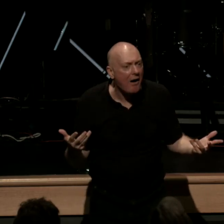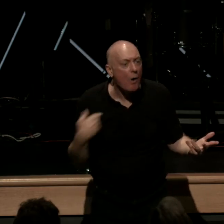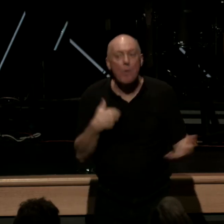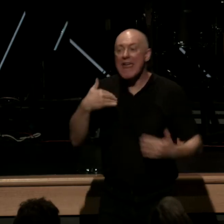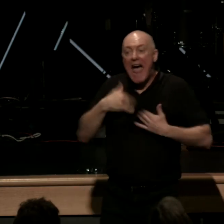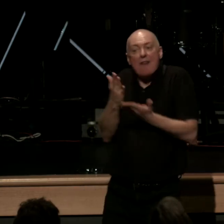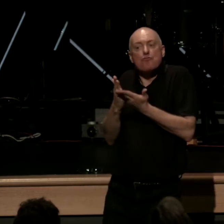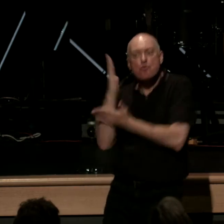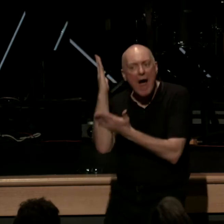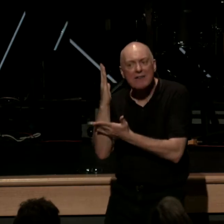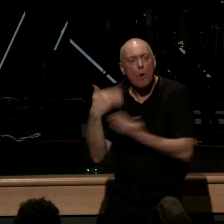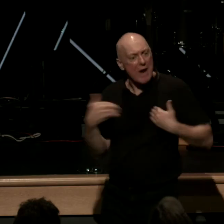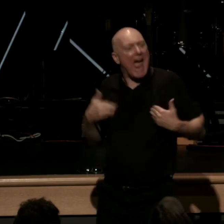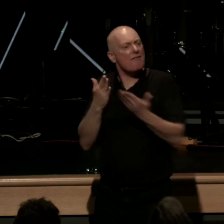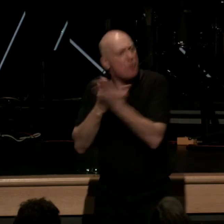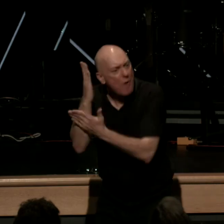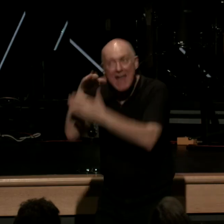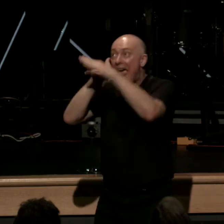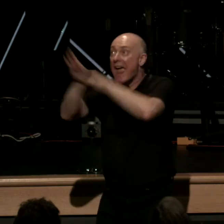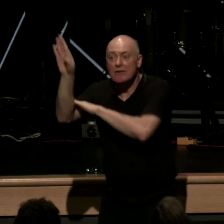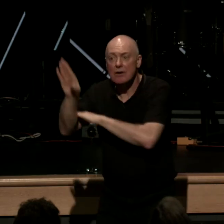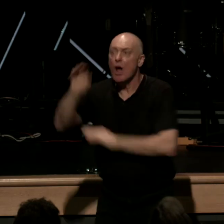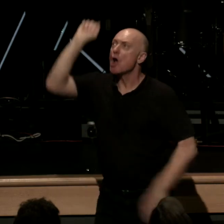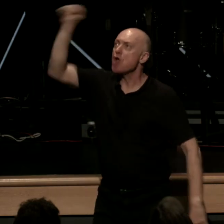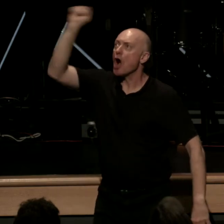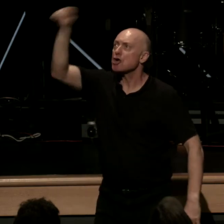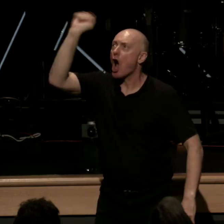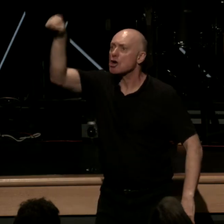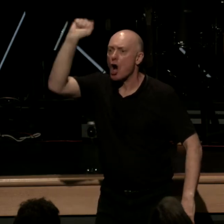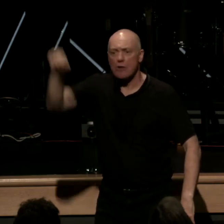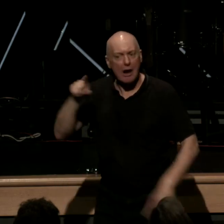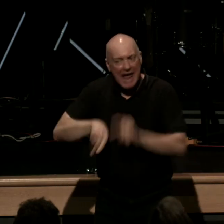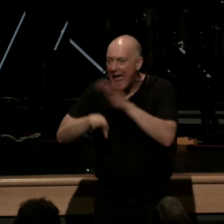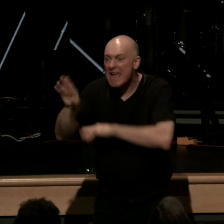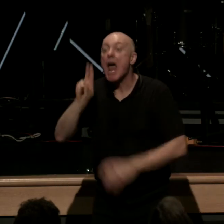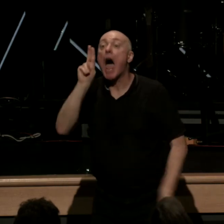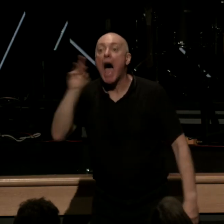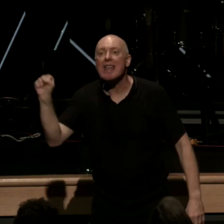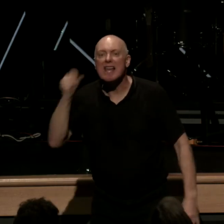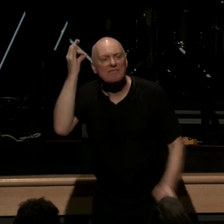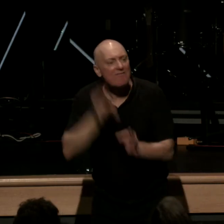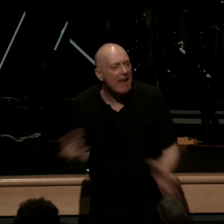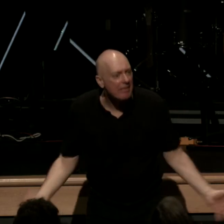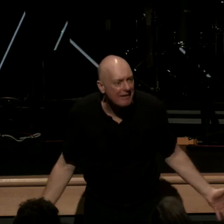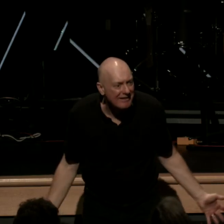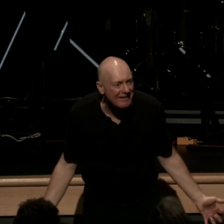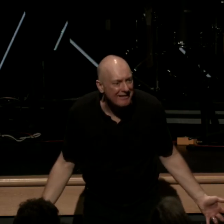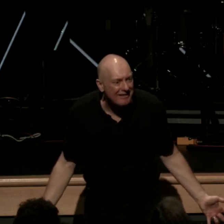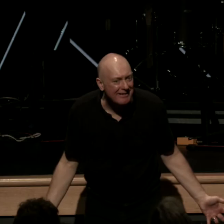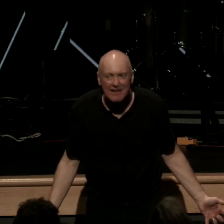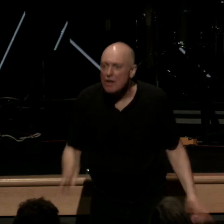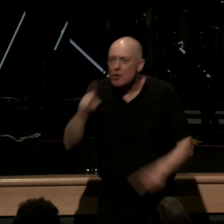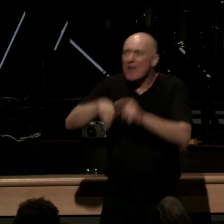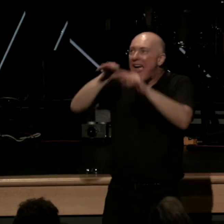the freedom to enter you knock on the door you're not getting in unless you have faith you're not getting grace